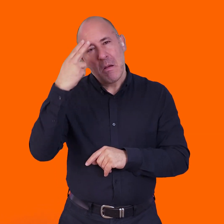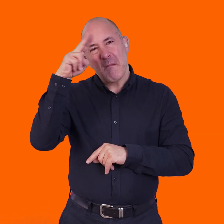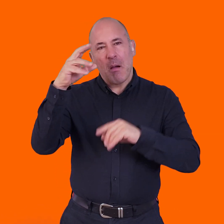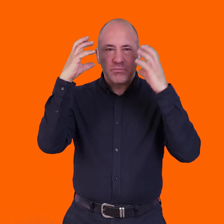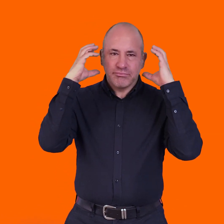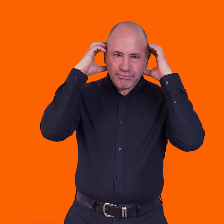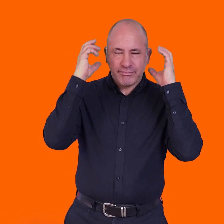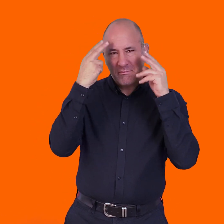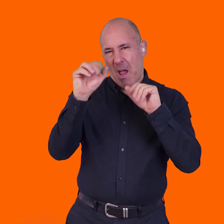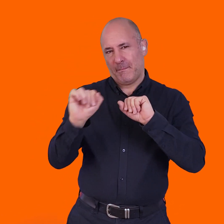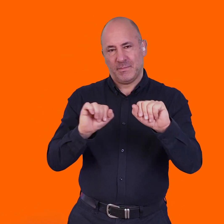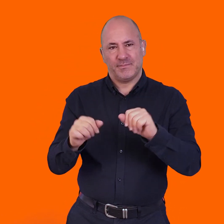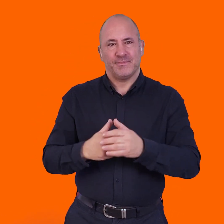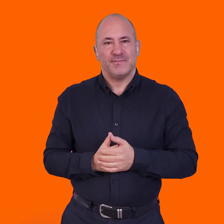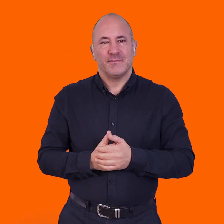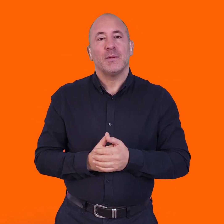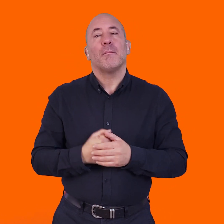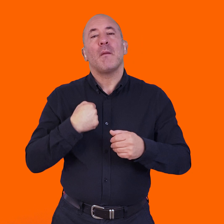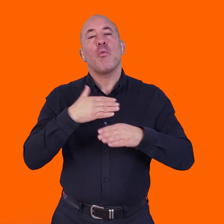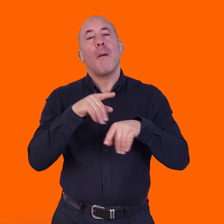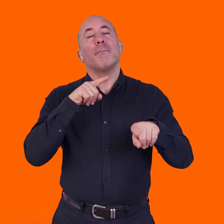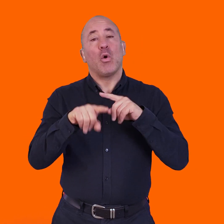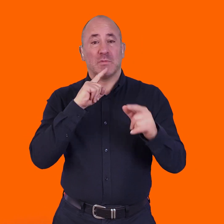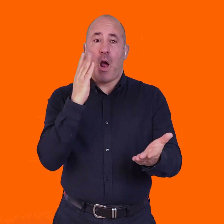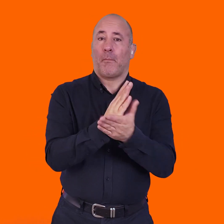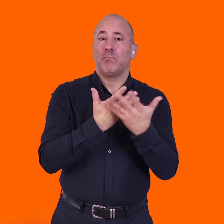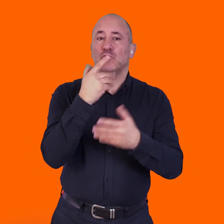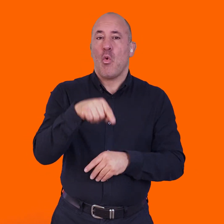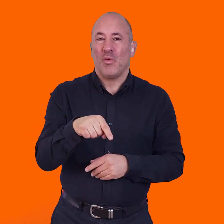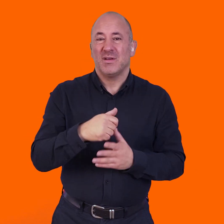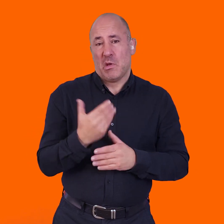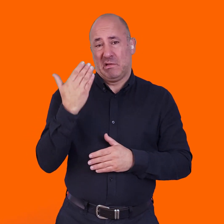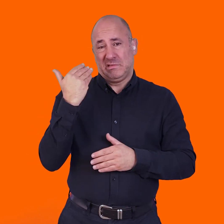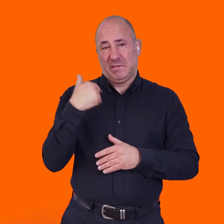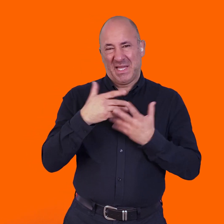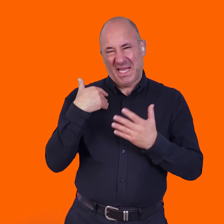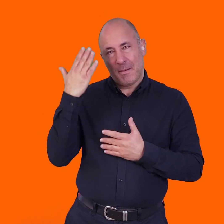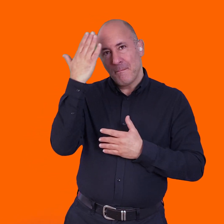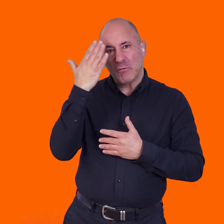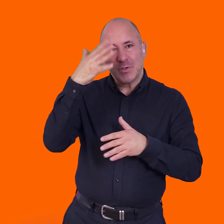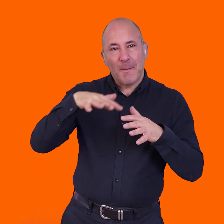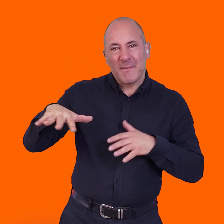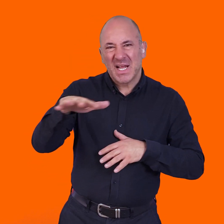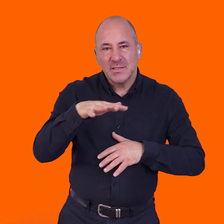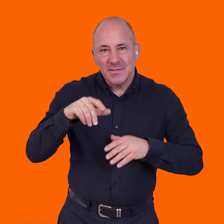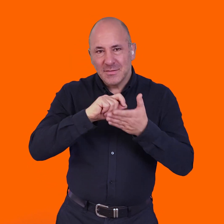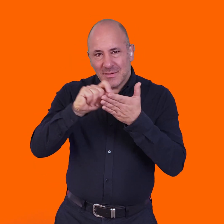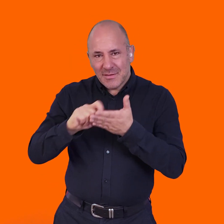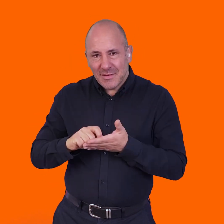of the headsets. And most of my work's been non-fiction, though, recently I've been working on fictional pieces. And then, most recently,